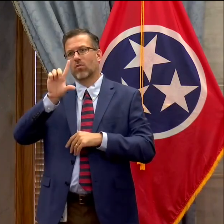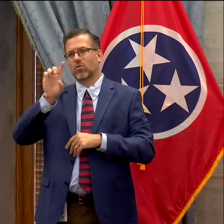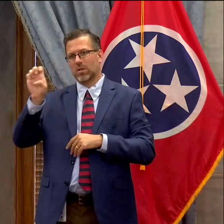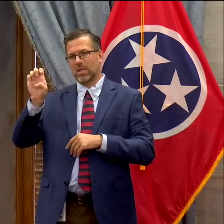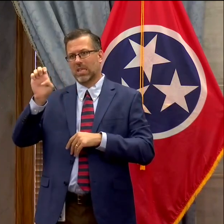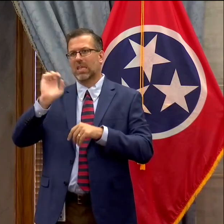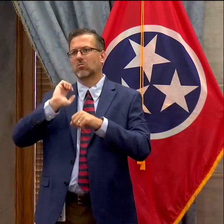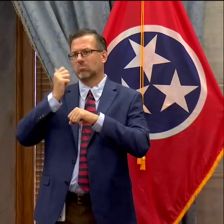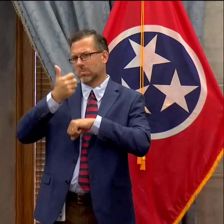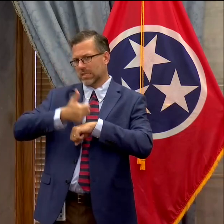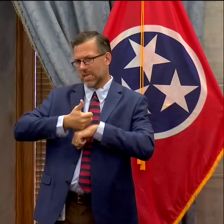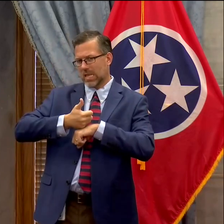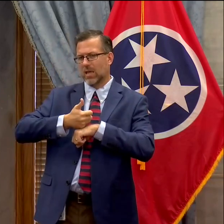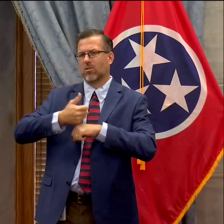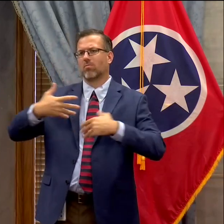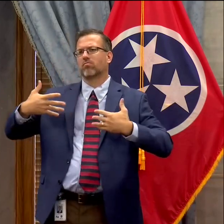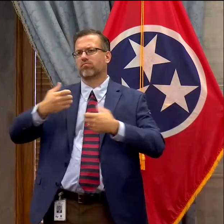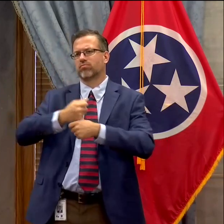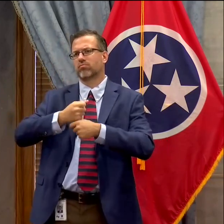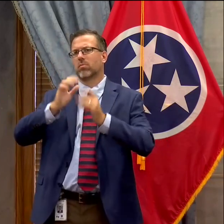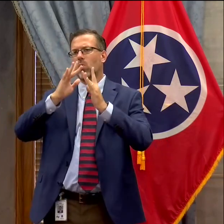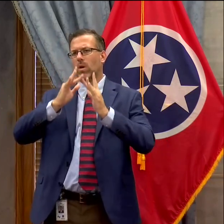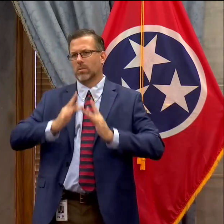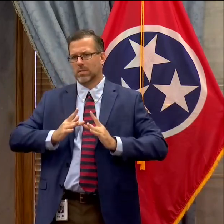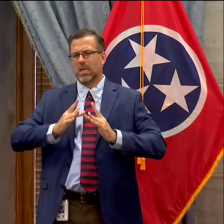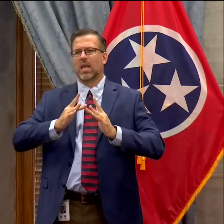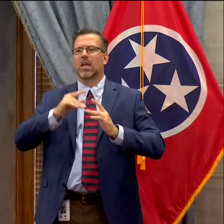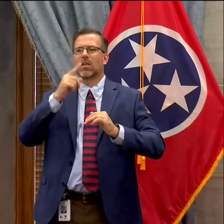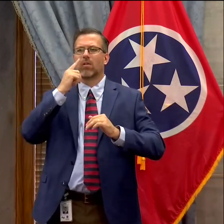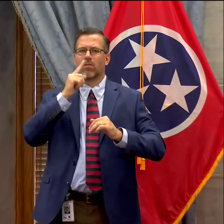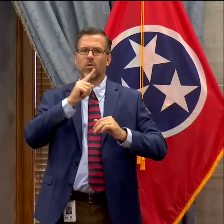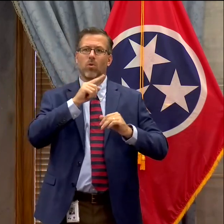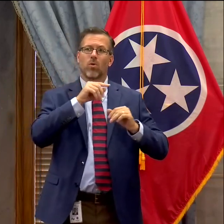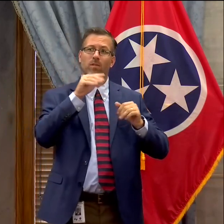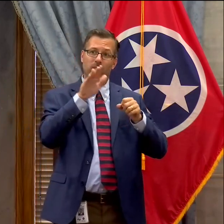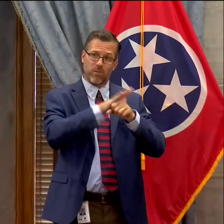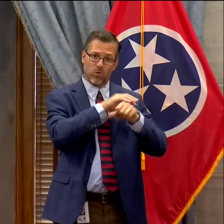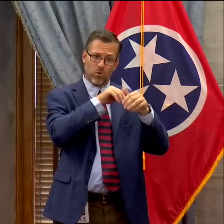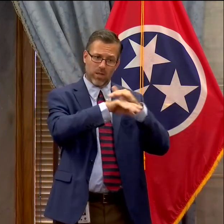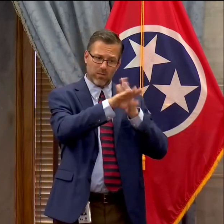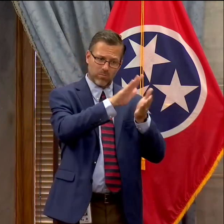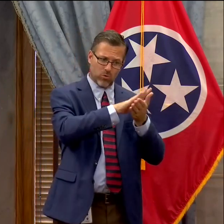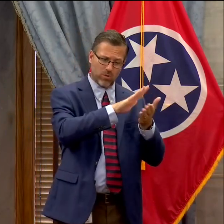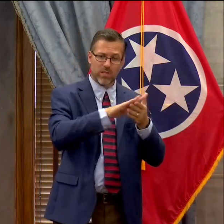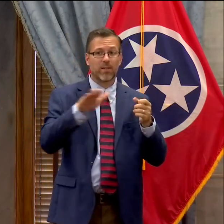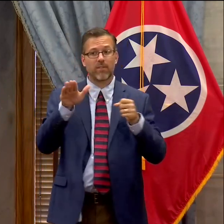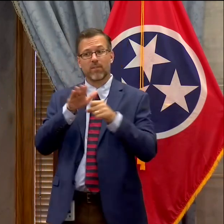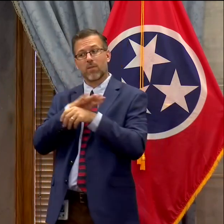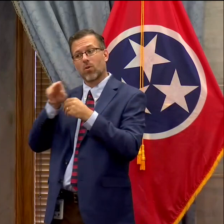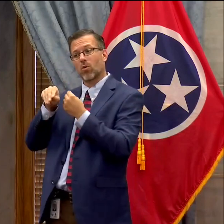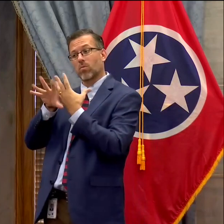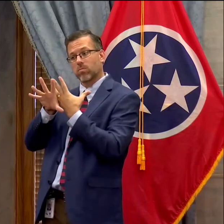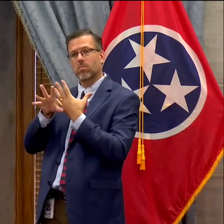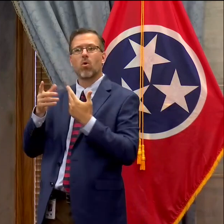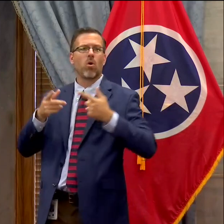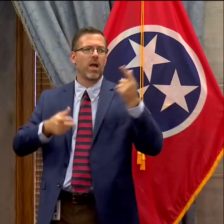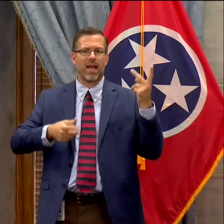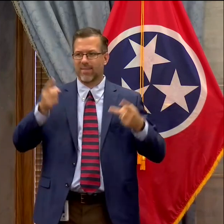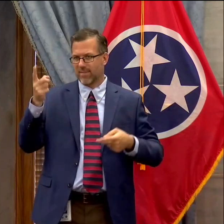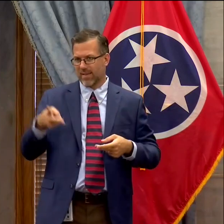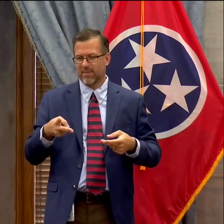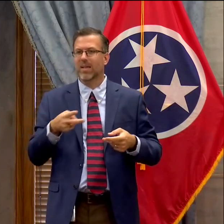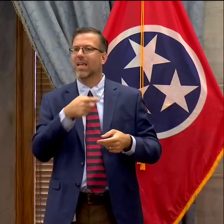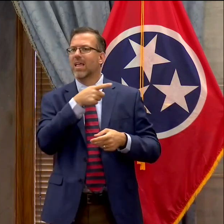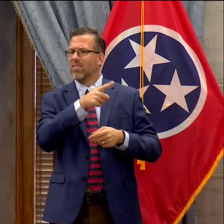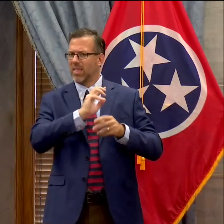operational status of virtual hybrid in person uh and that is also the same venue where closure status and whether that's